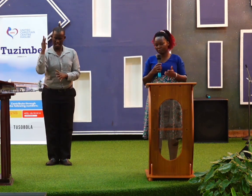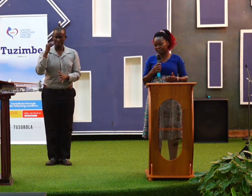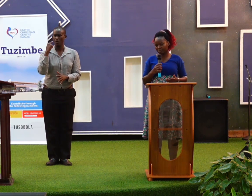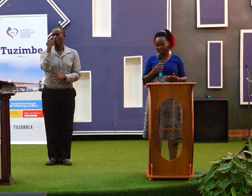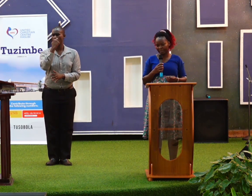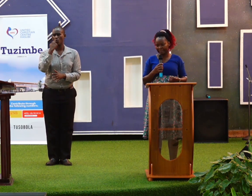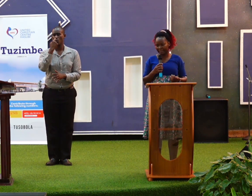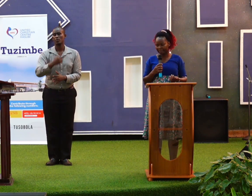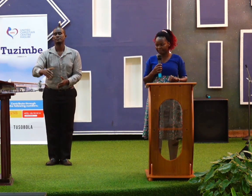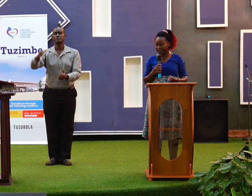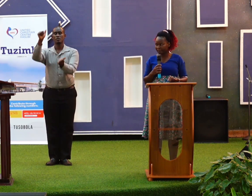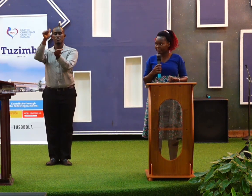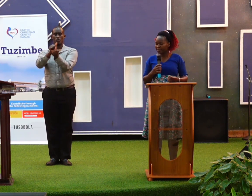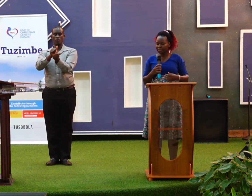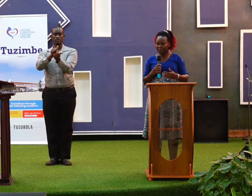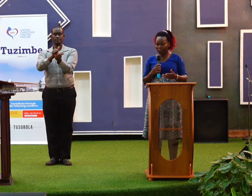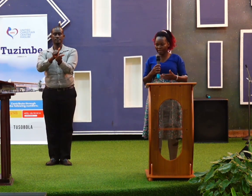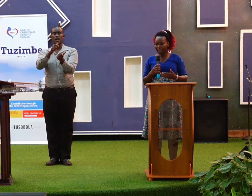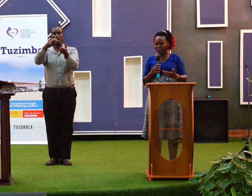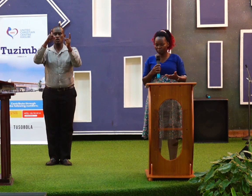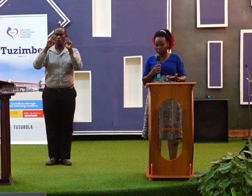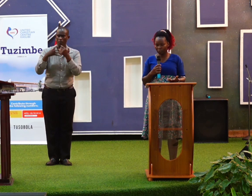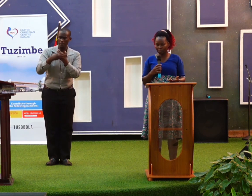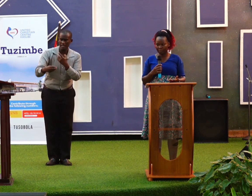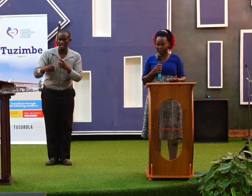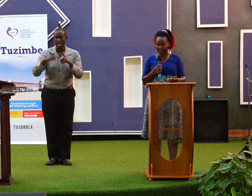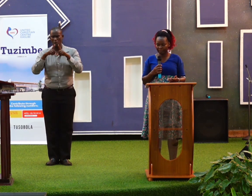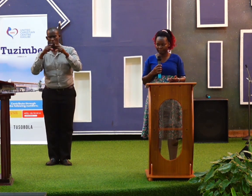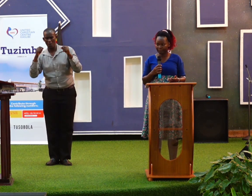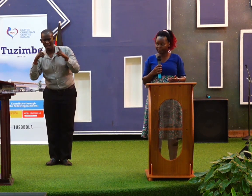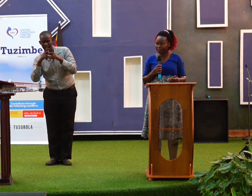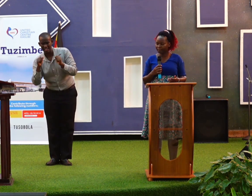according to the mentor. The way he would talk.